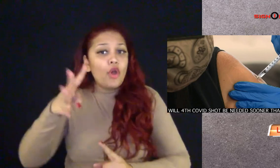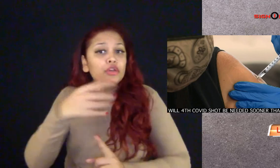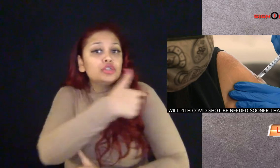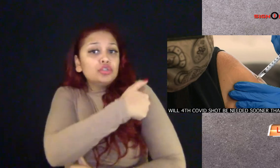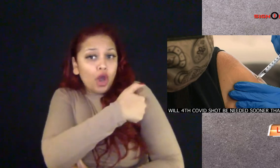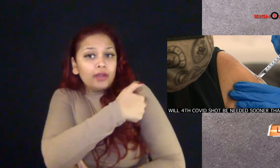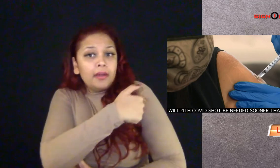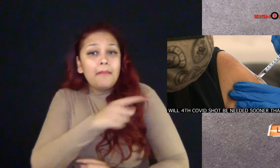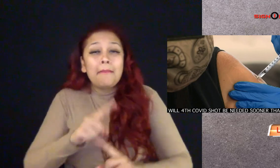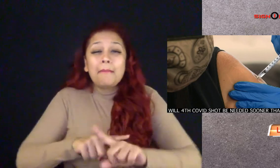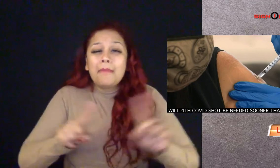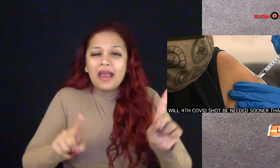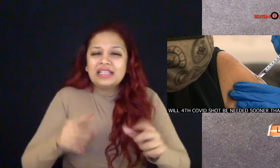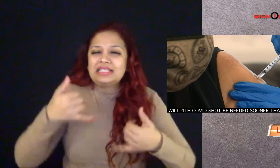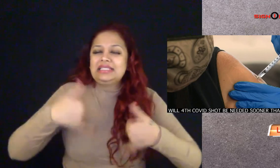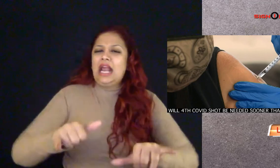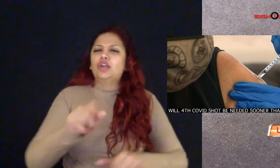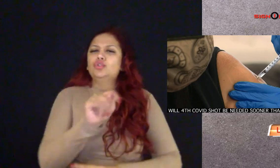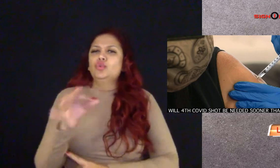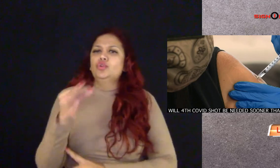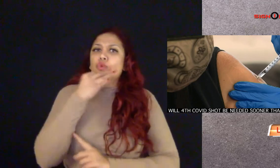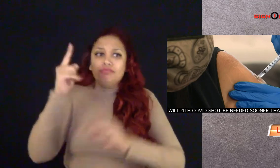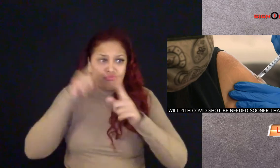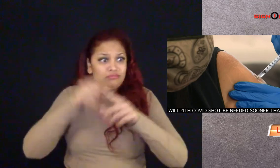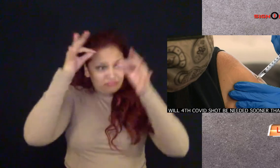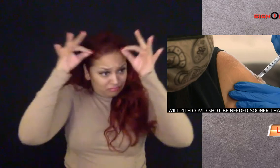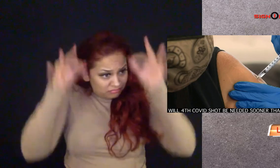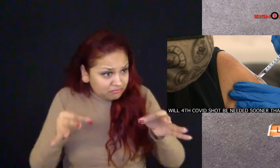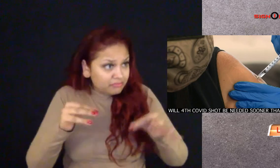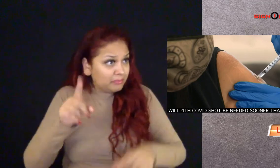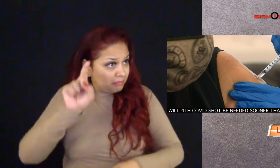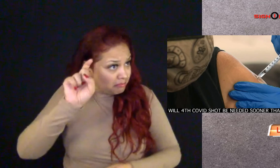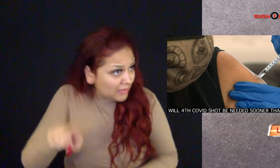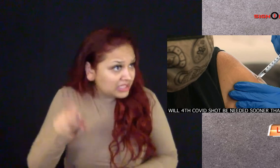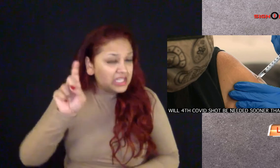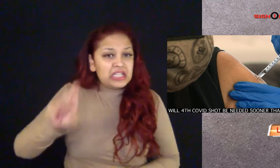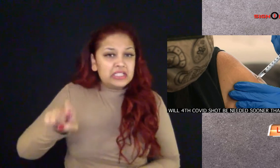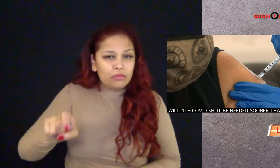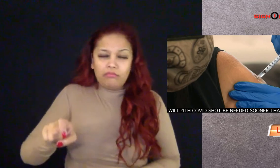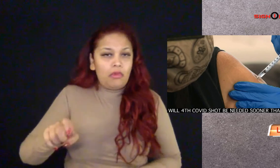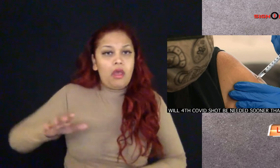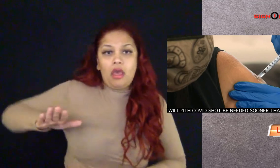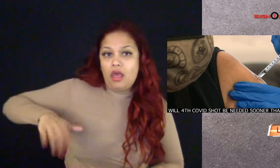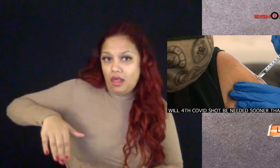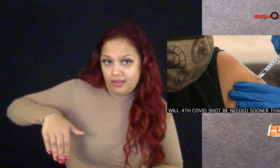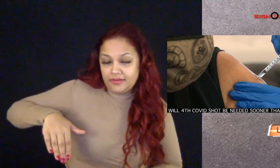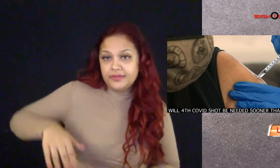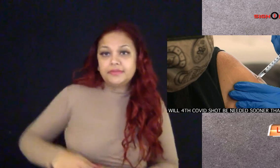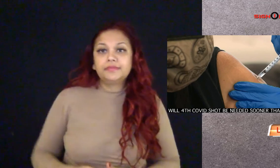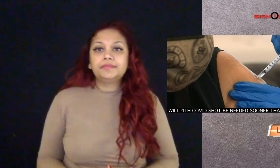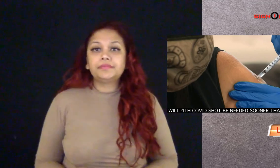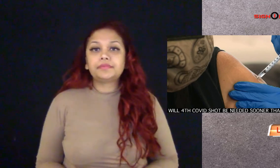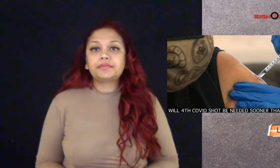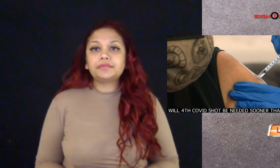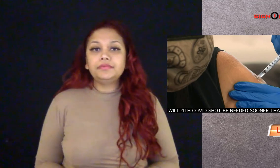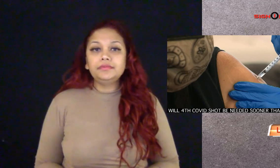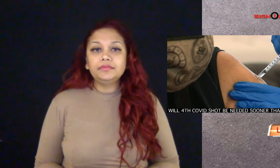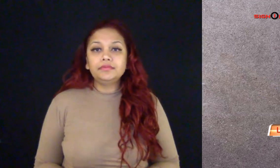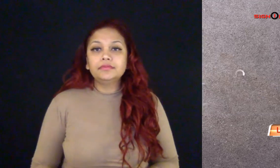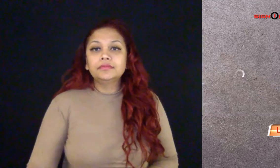makers are already talking about looking at the possibility of a fourth shot down the road, but they say it's still far too soon to say if it will be